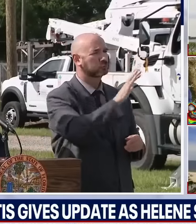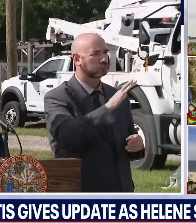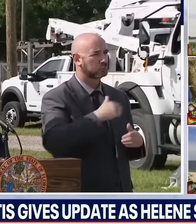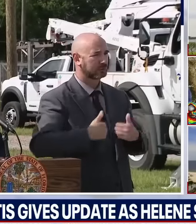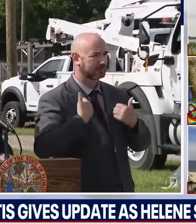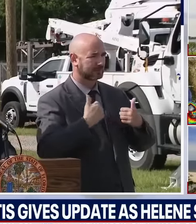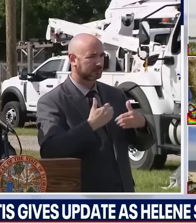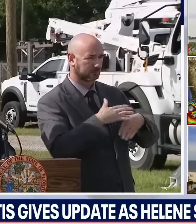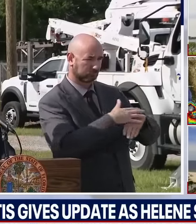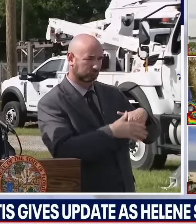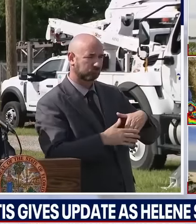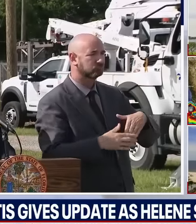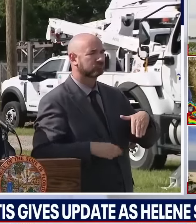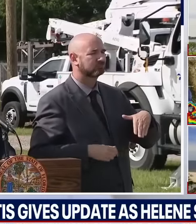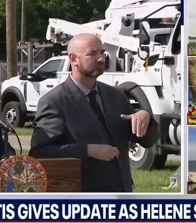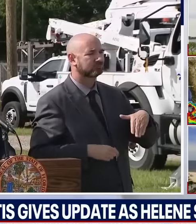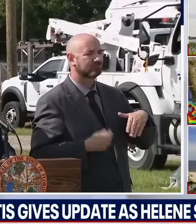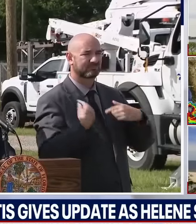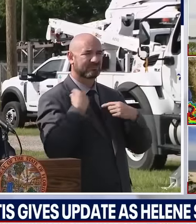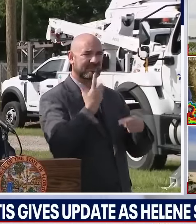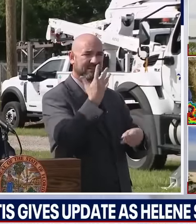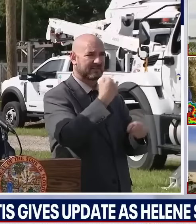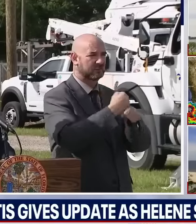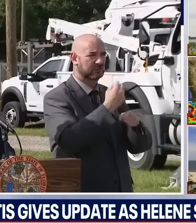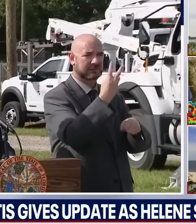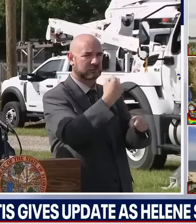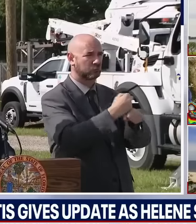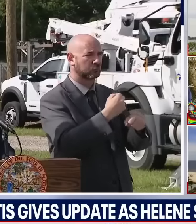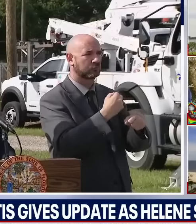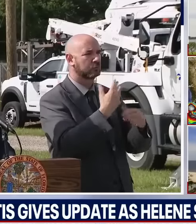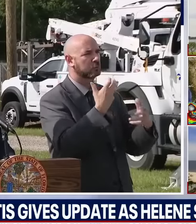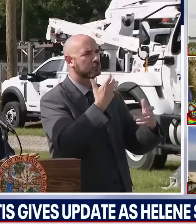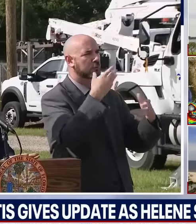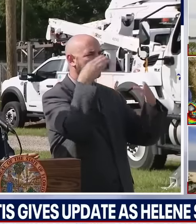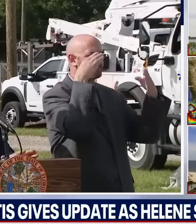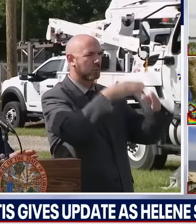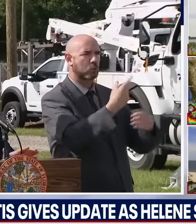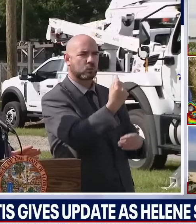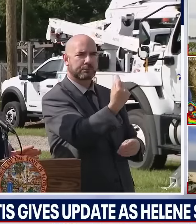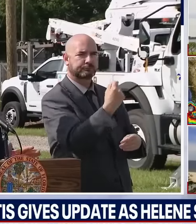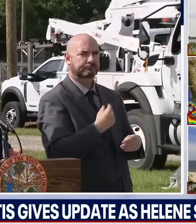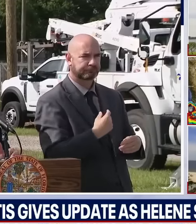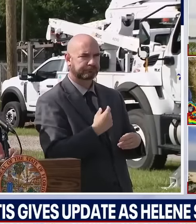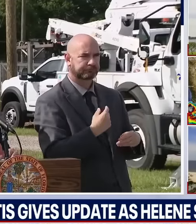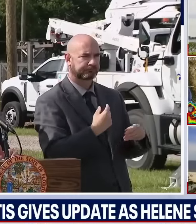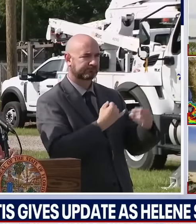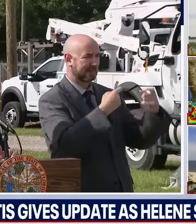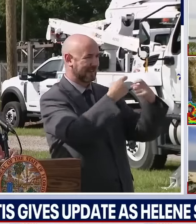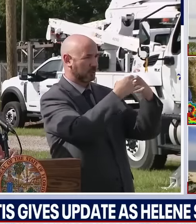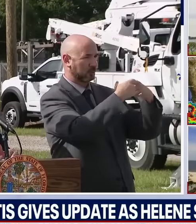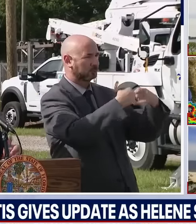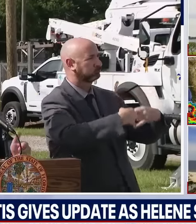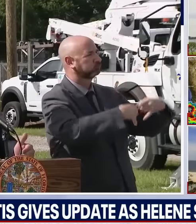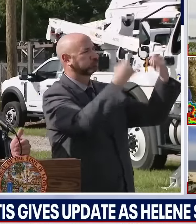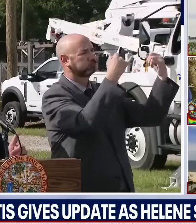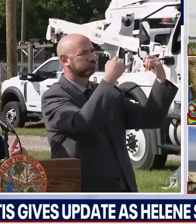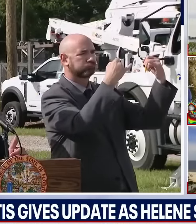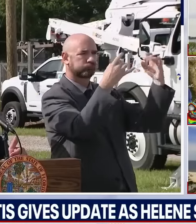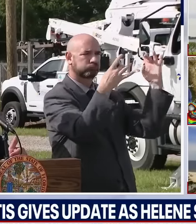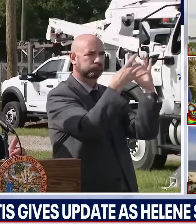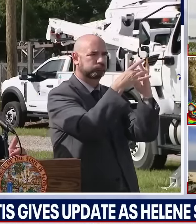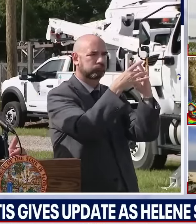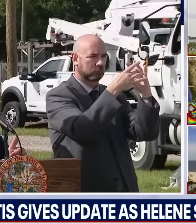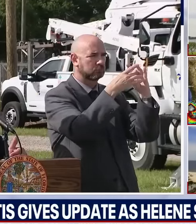years, to be very forward leaning on power restoration. And that's good. There will be power outages and some